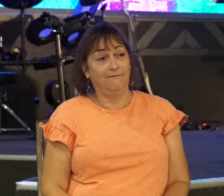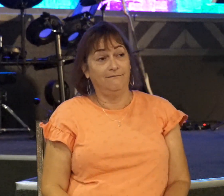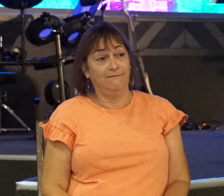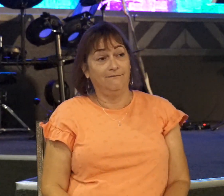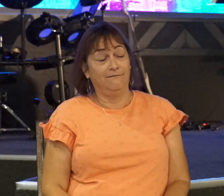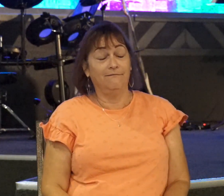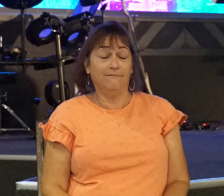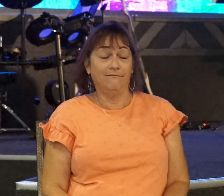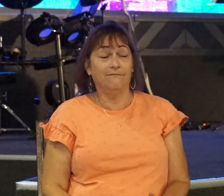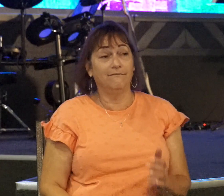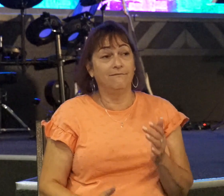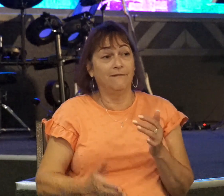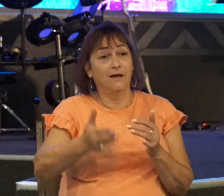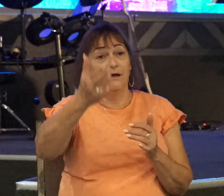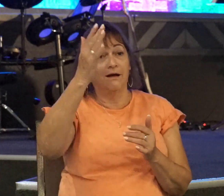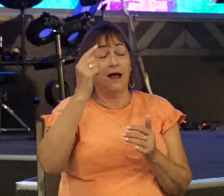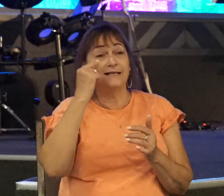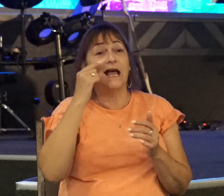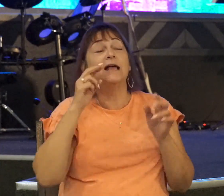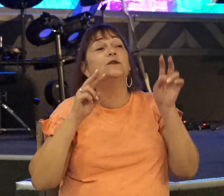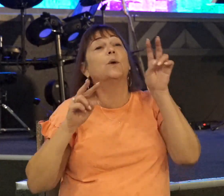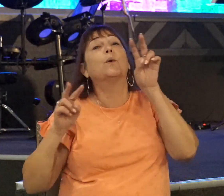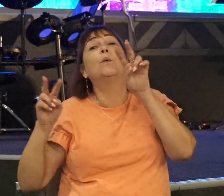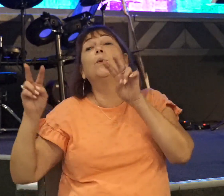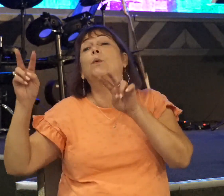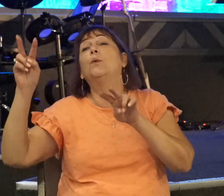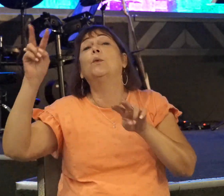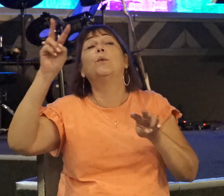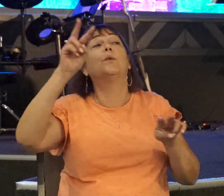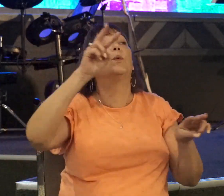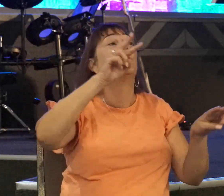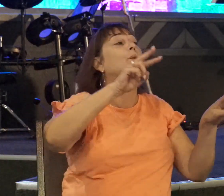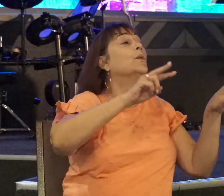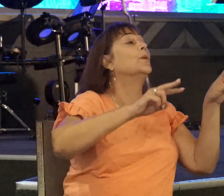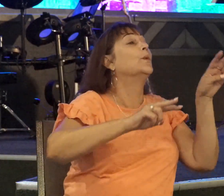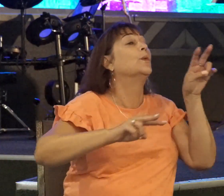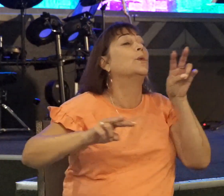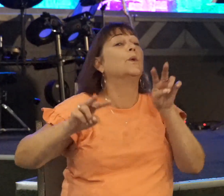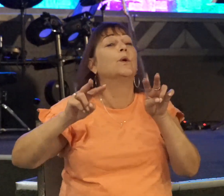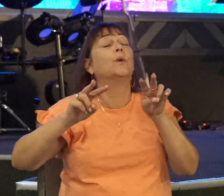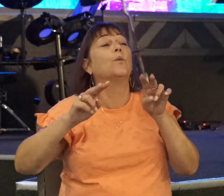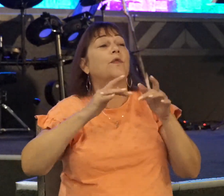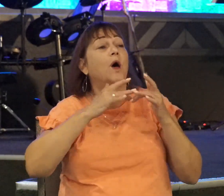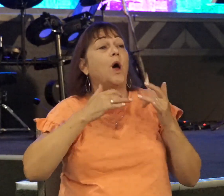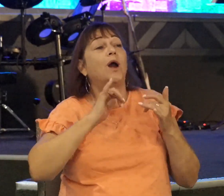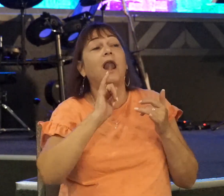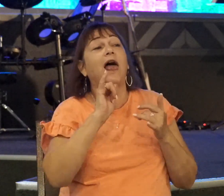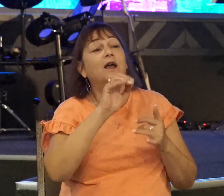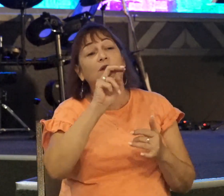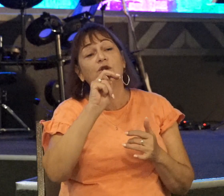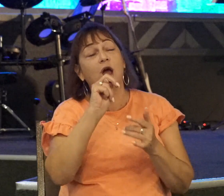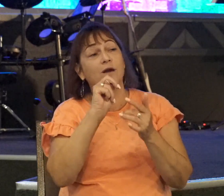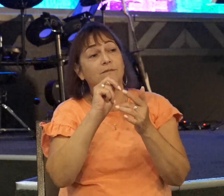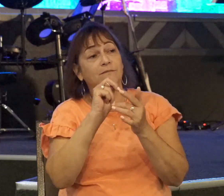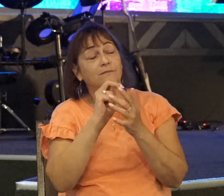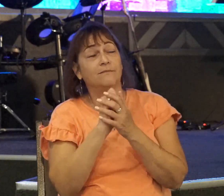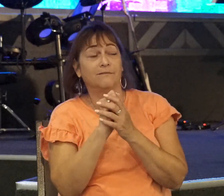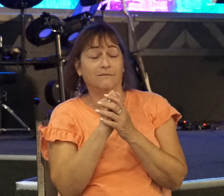God's eyes go to and fro on this earth looking for men and women with the heart of Jonathan, guys. His hearts are loyal.